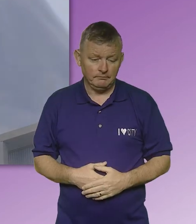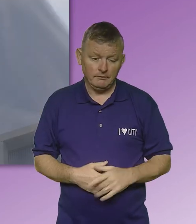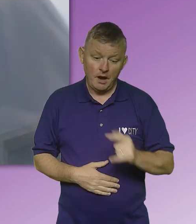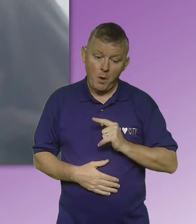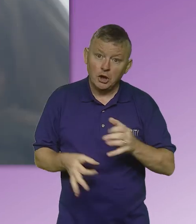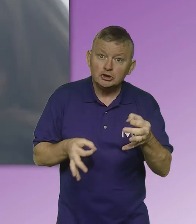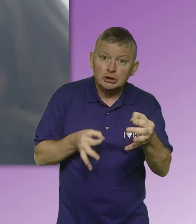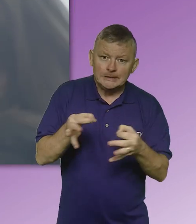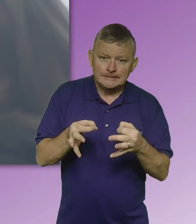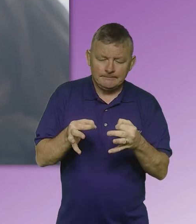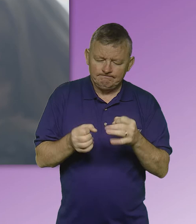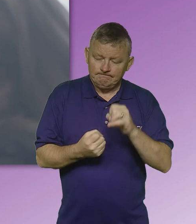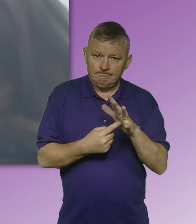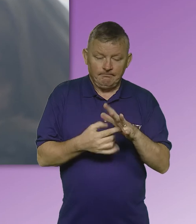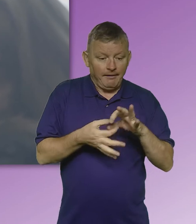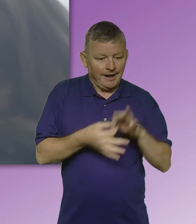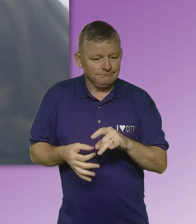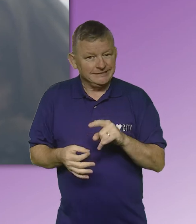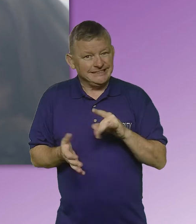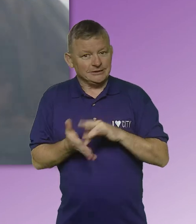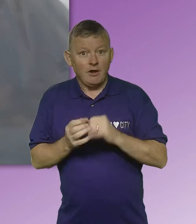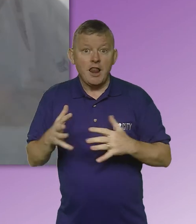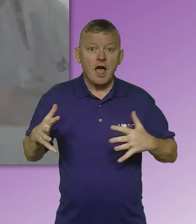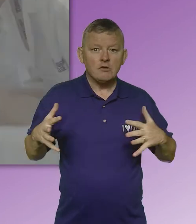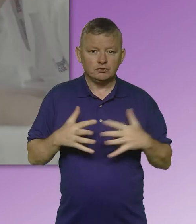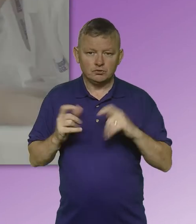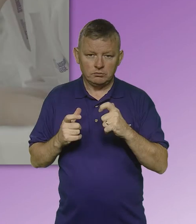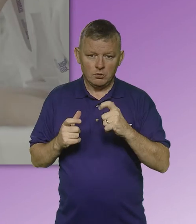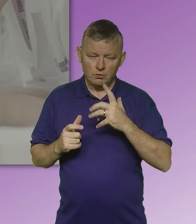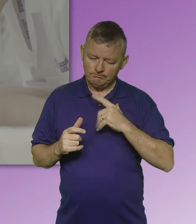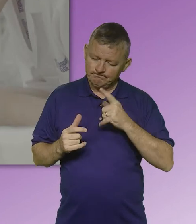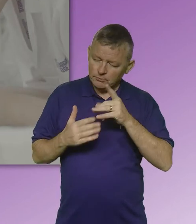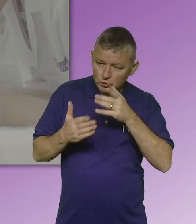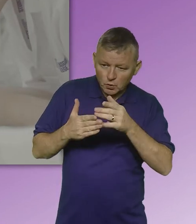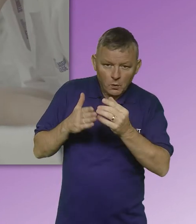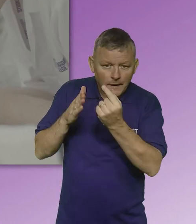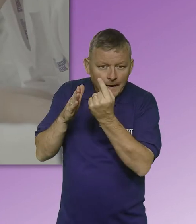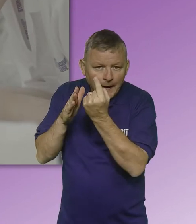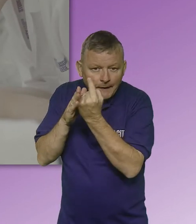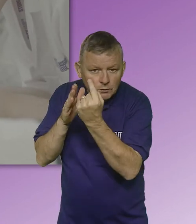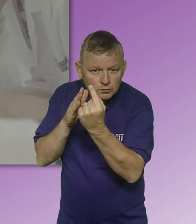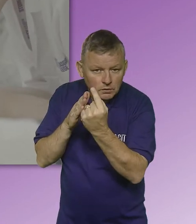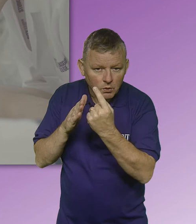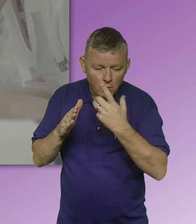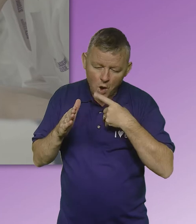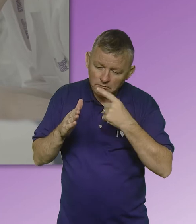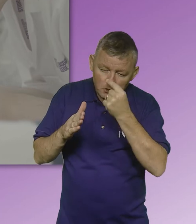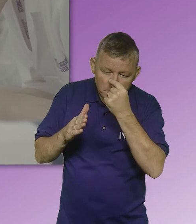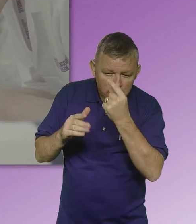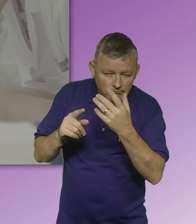A strategic priority for City of Glasgow College is to enable individuals to excel and realise their full potential.